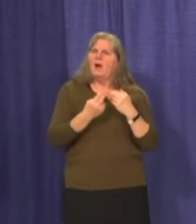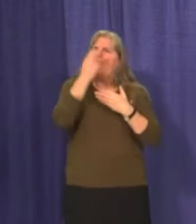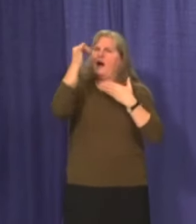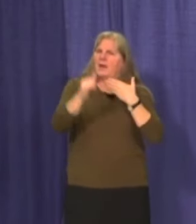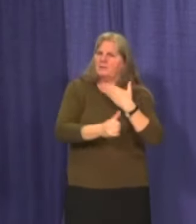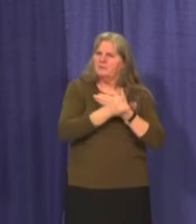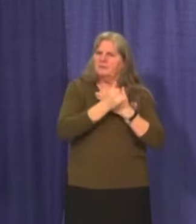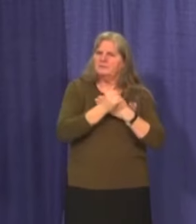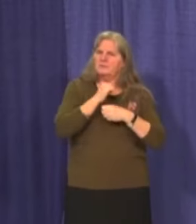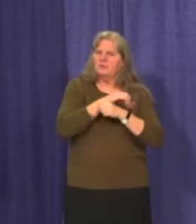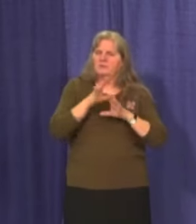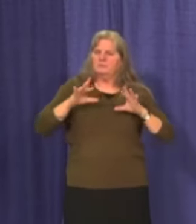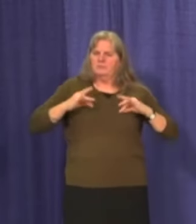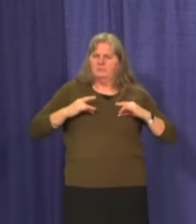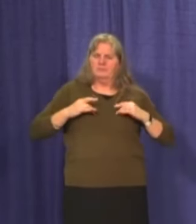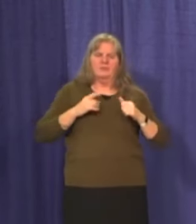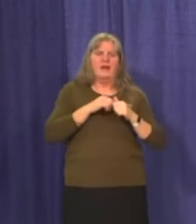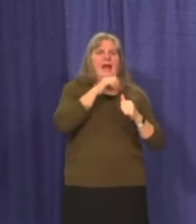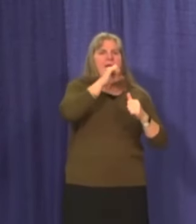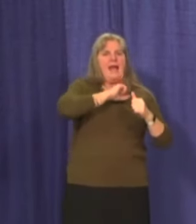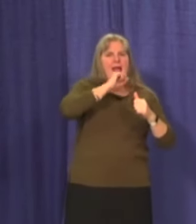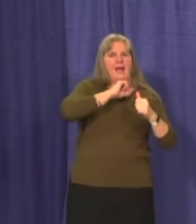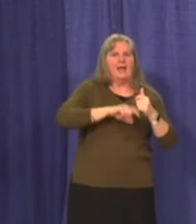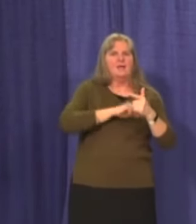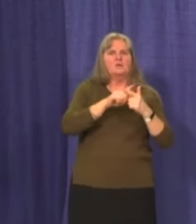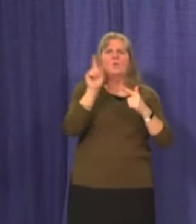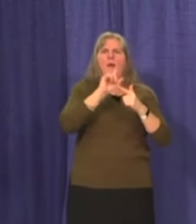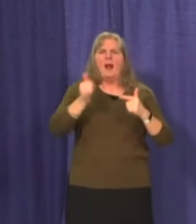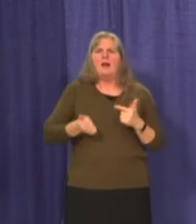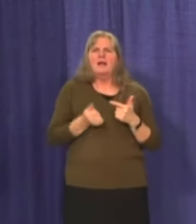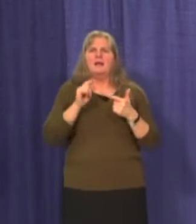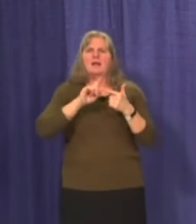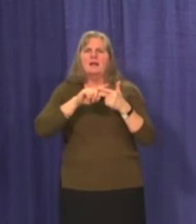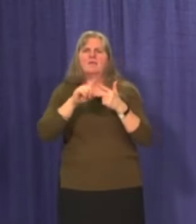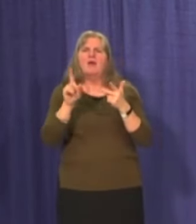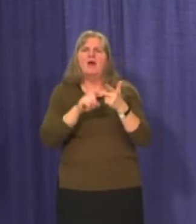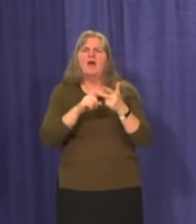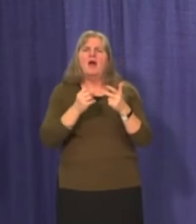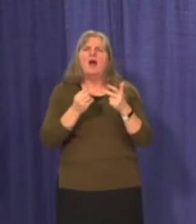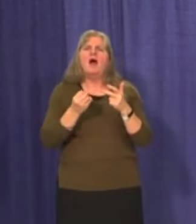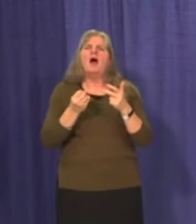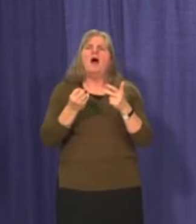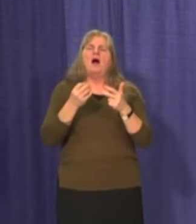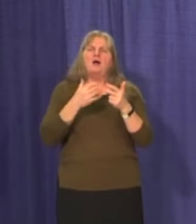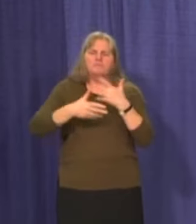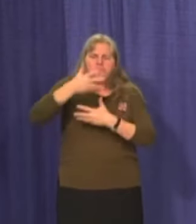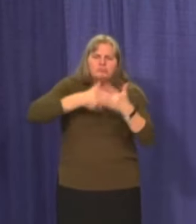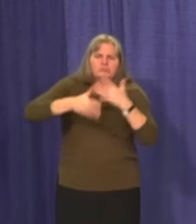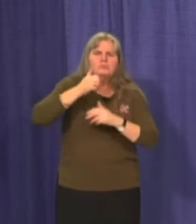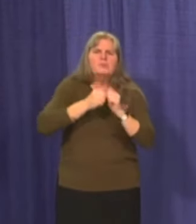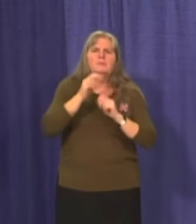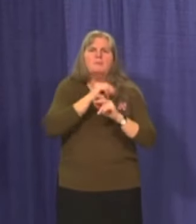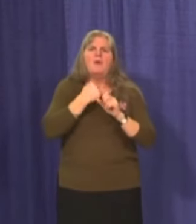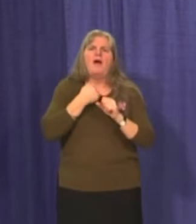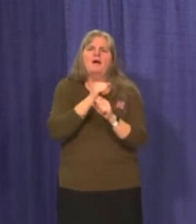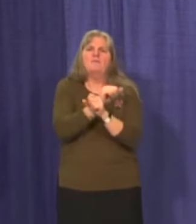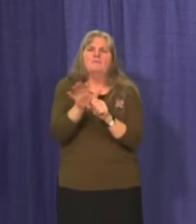based on age, living accommodations and the frequency of interaction with COVID-19 patients.